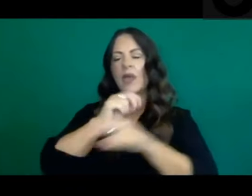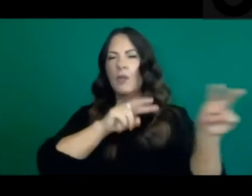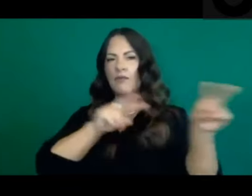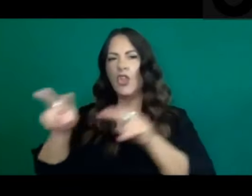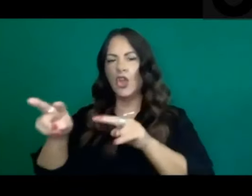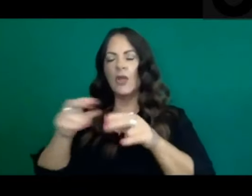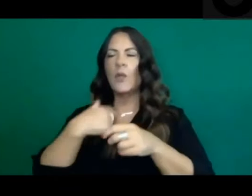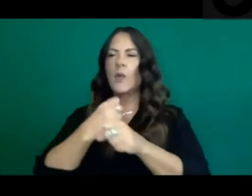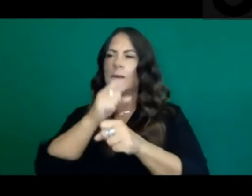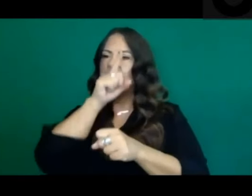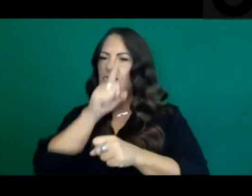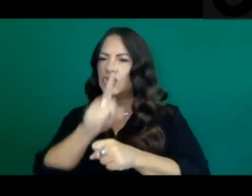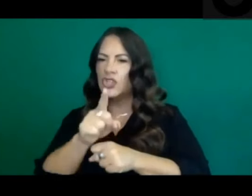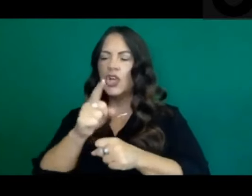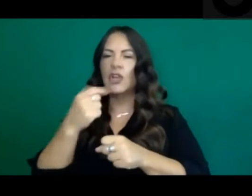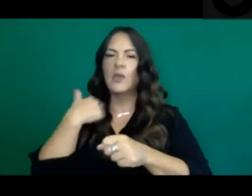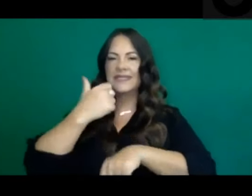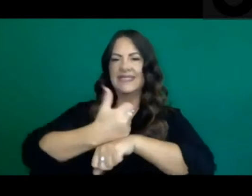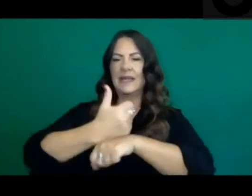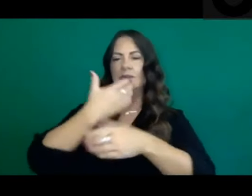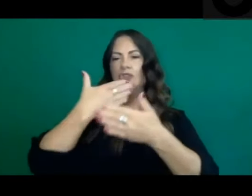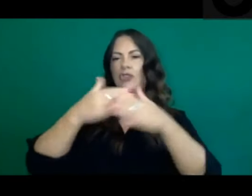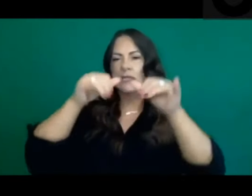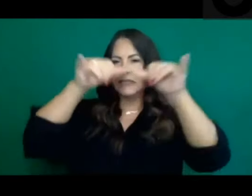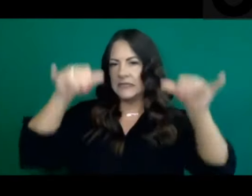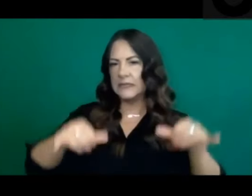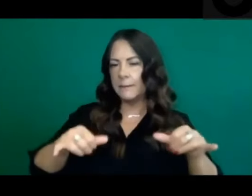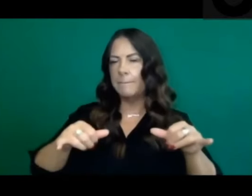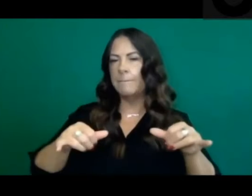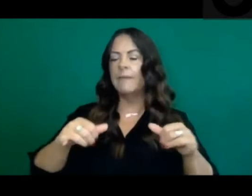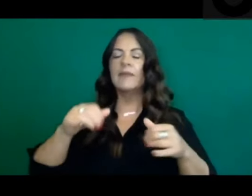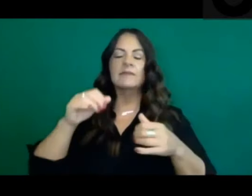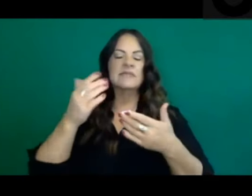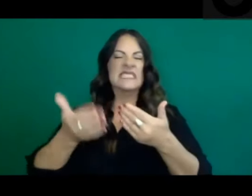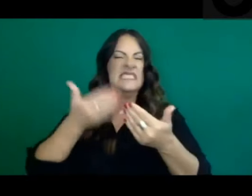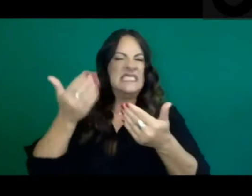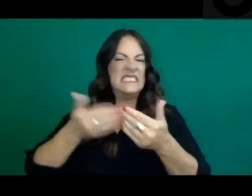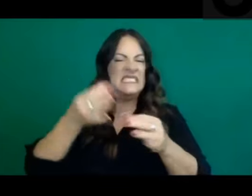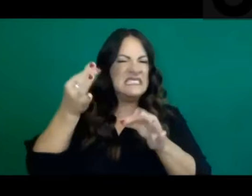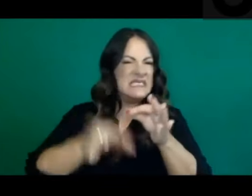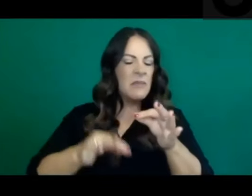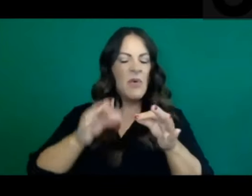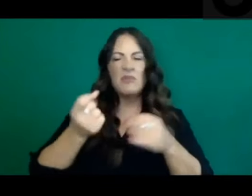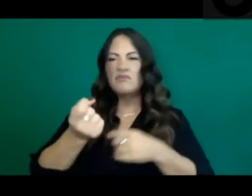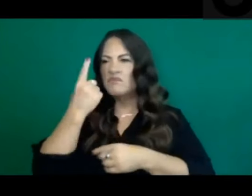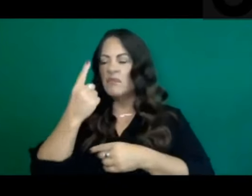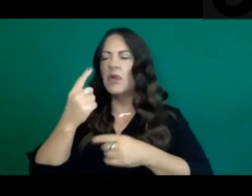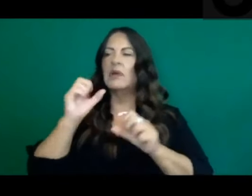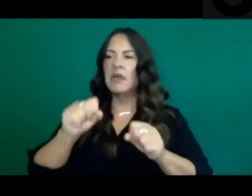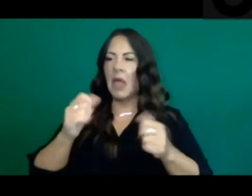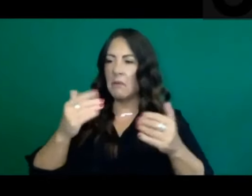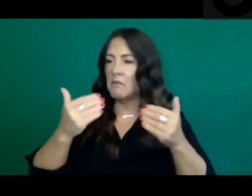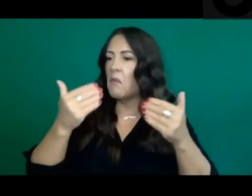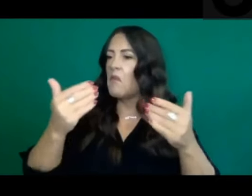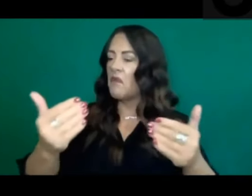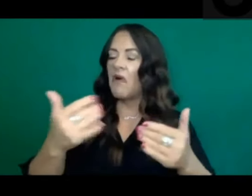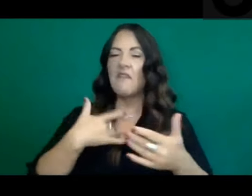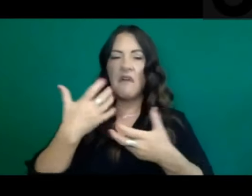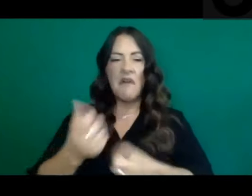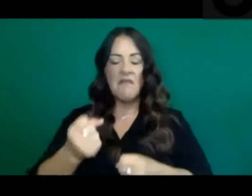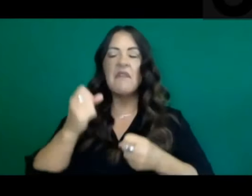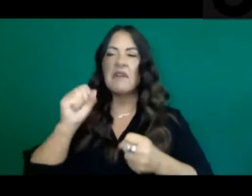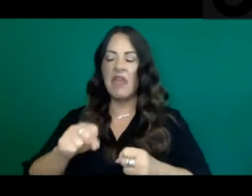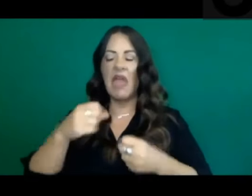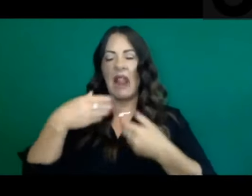to ensure that we put together a system that is simple and allows us to move forward with competence. The